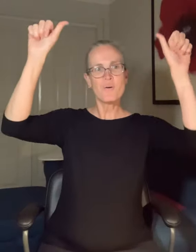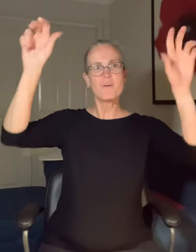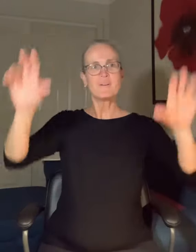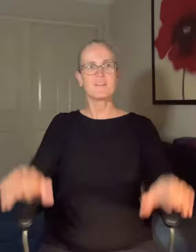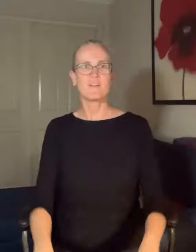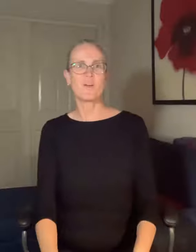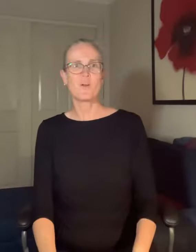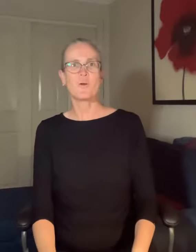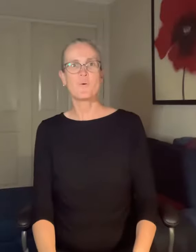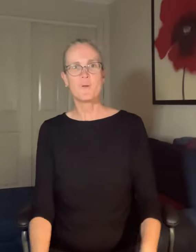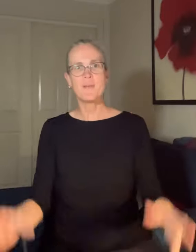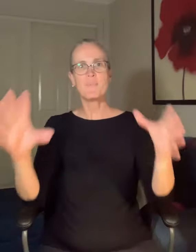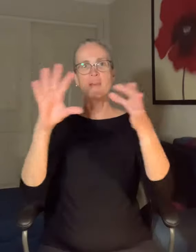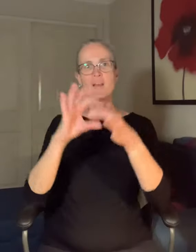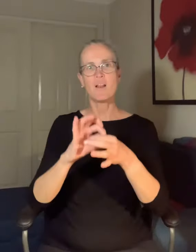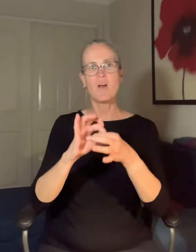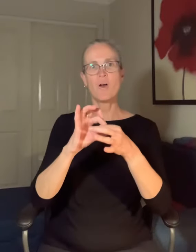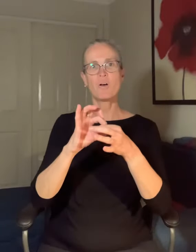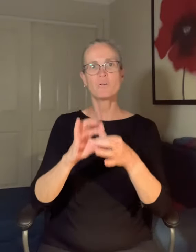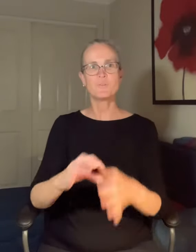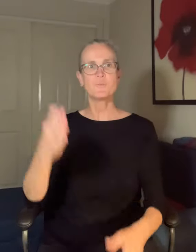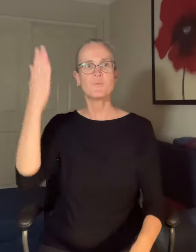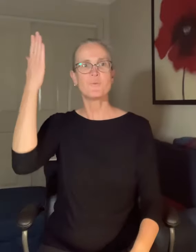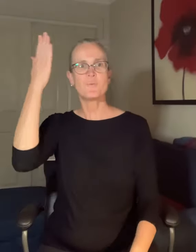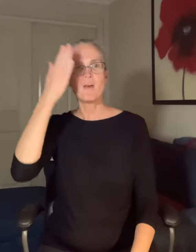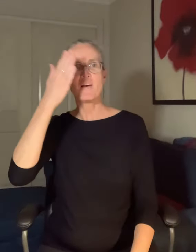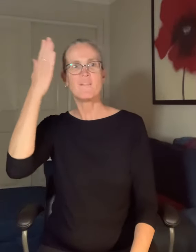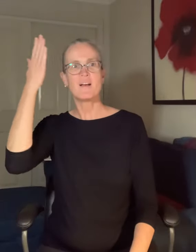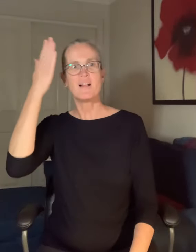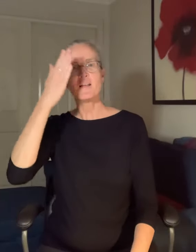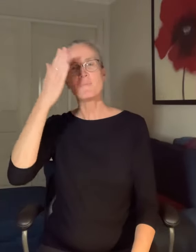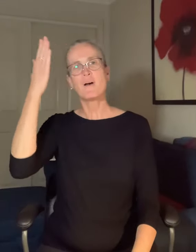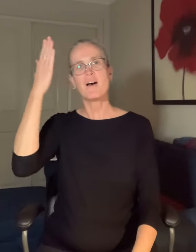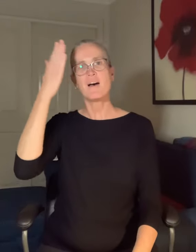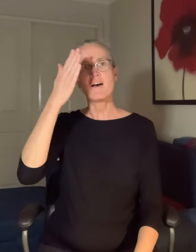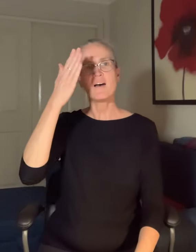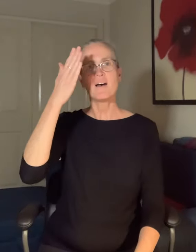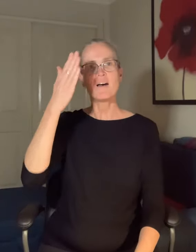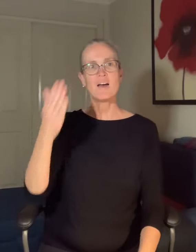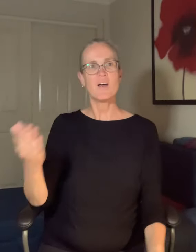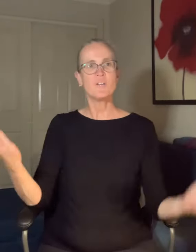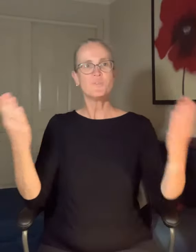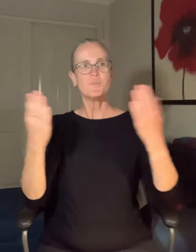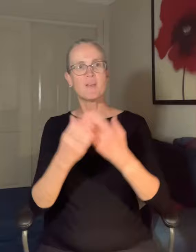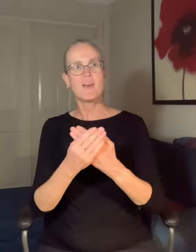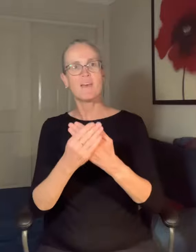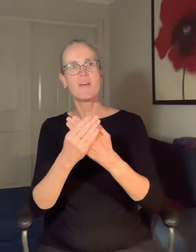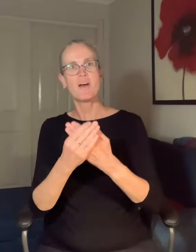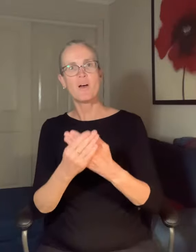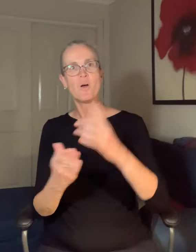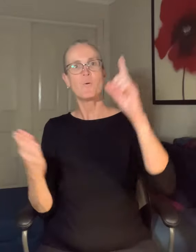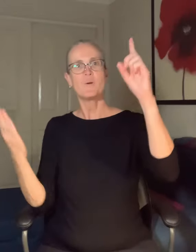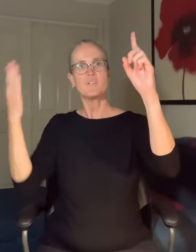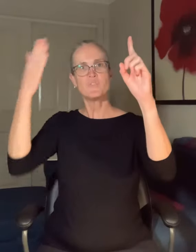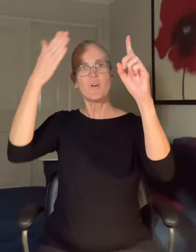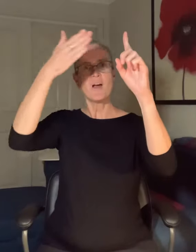we belong to Beverly Park, together we strive